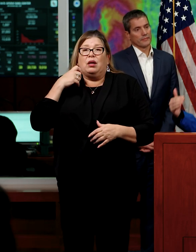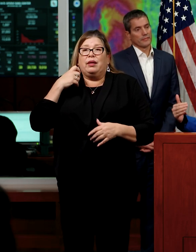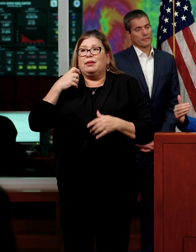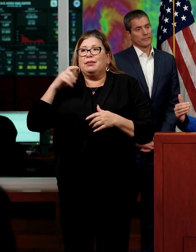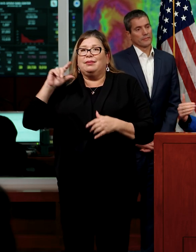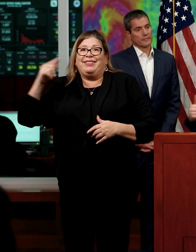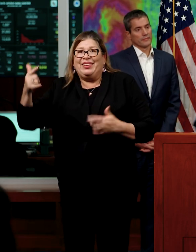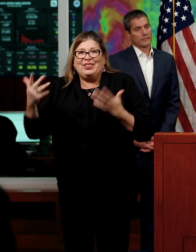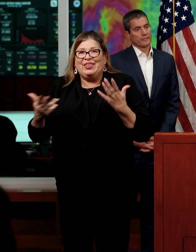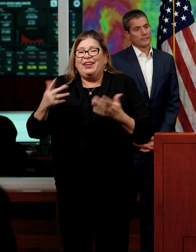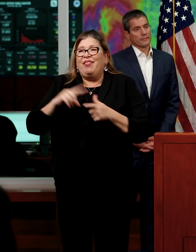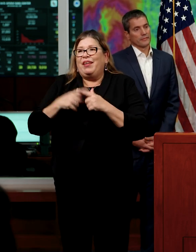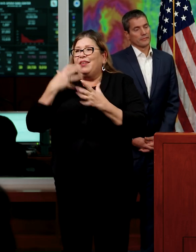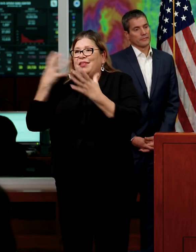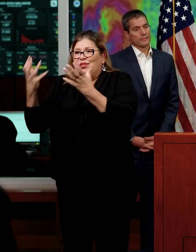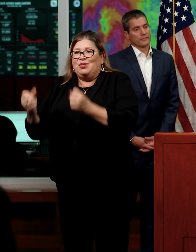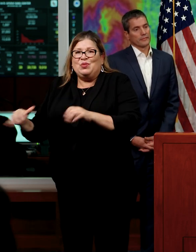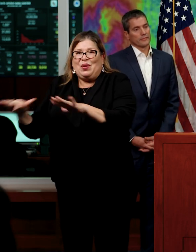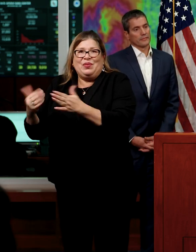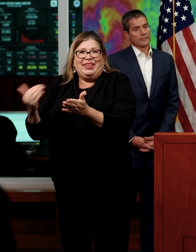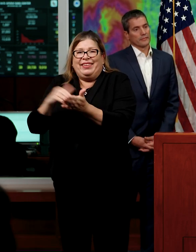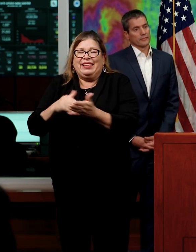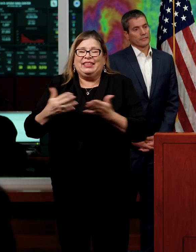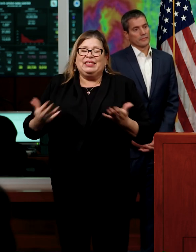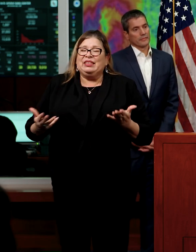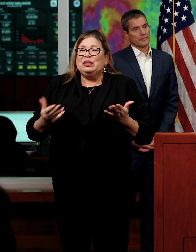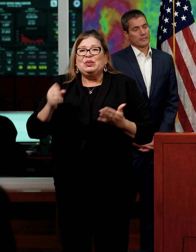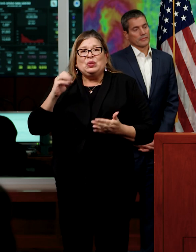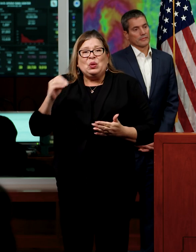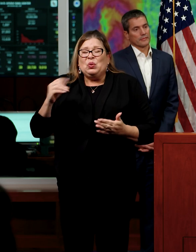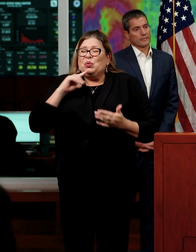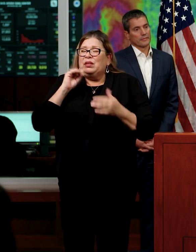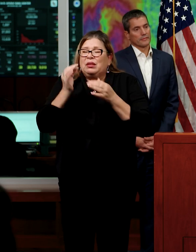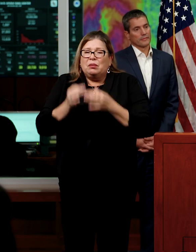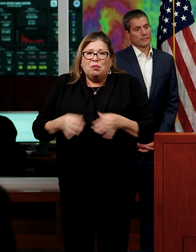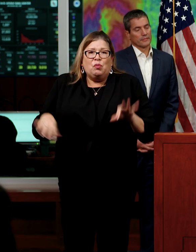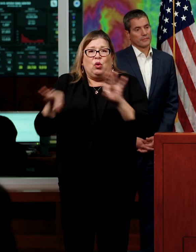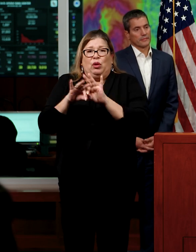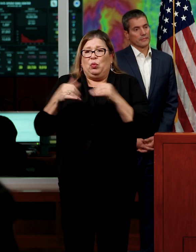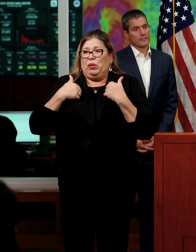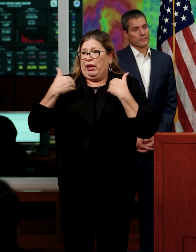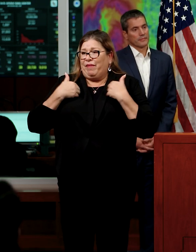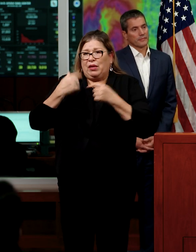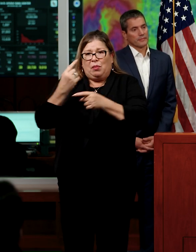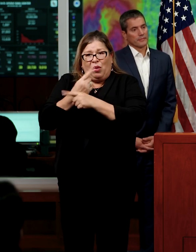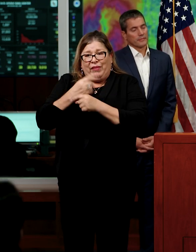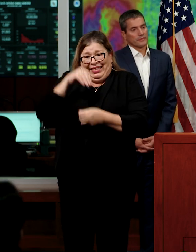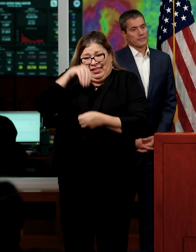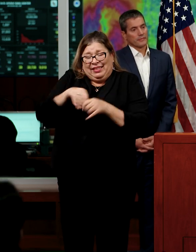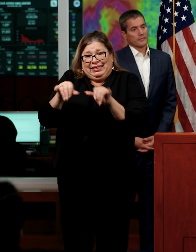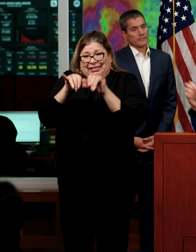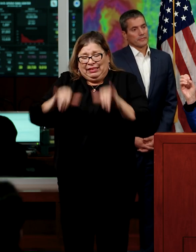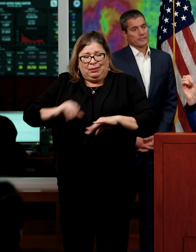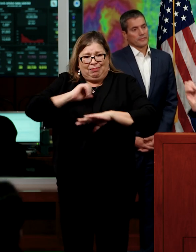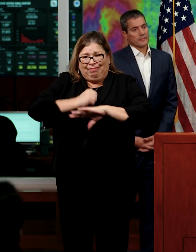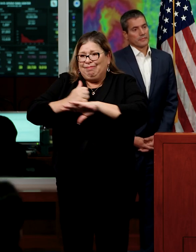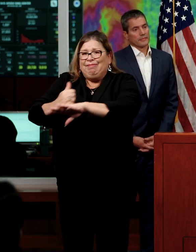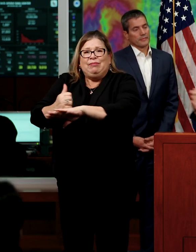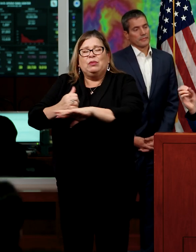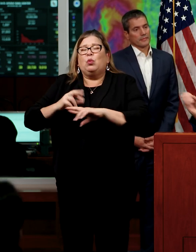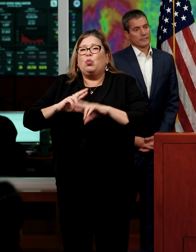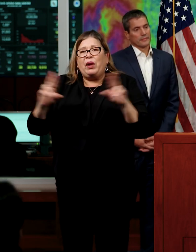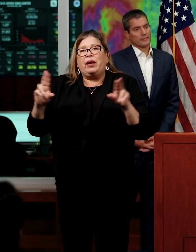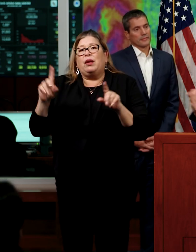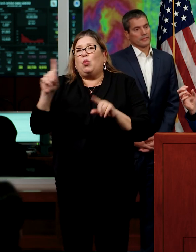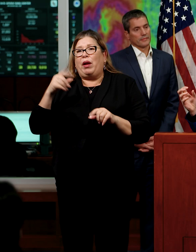and we are back into drought, which means it's just essential that we have appropriate infrastructure at these moments where there's a